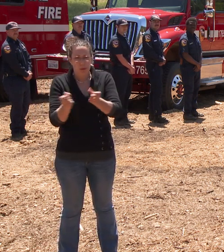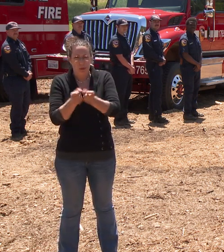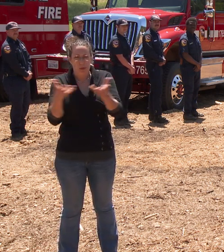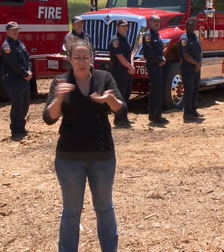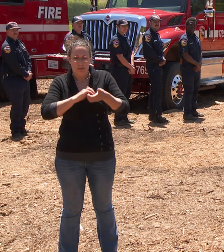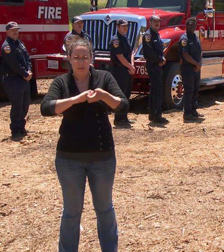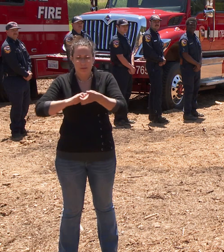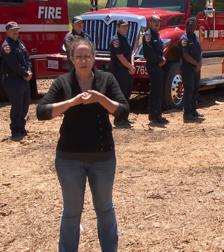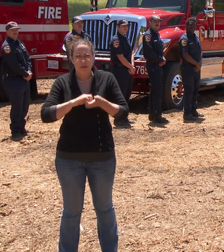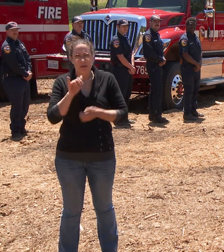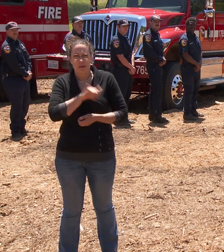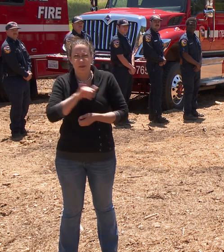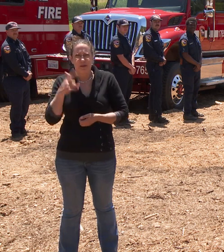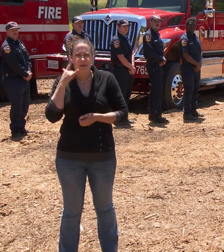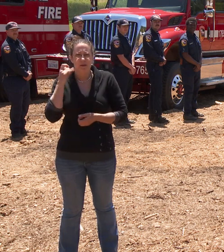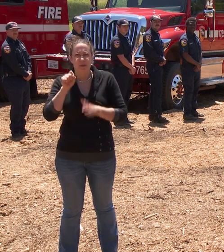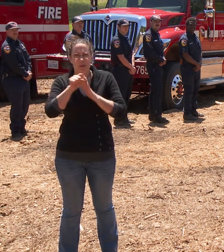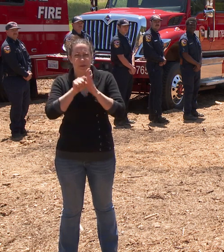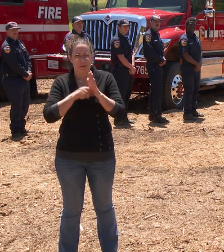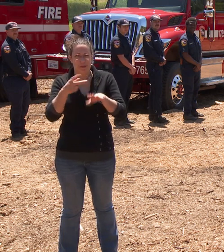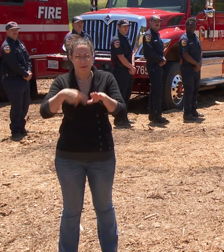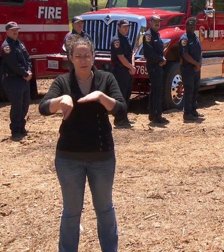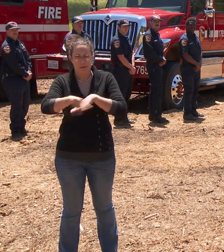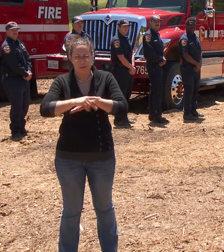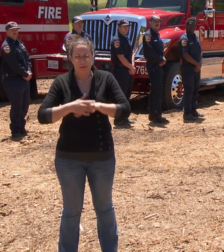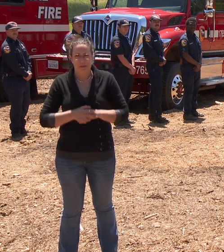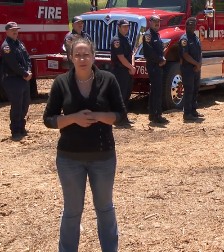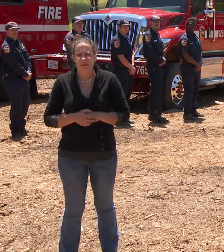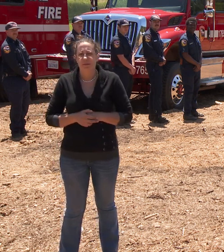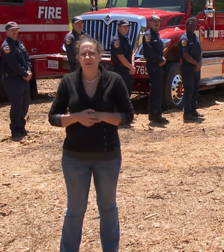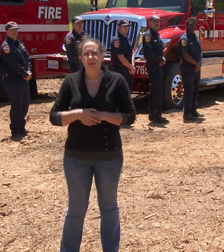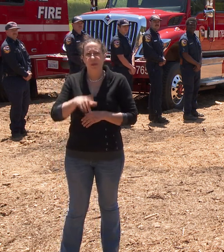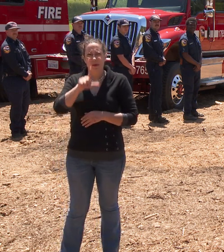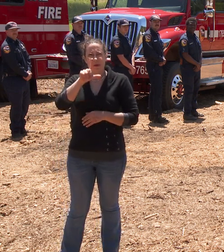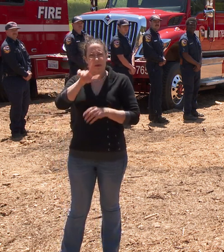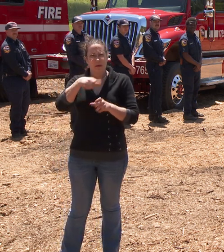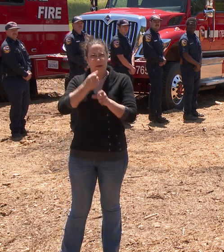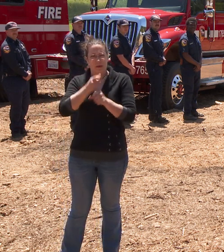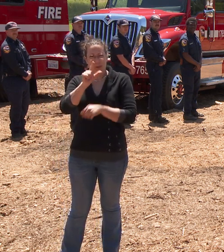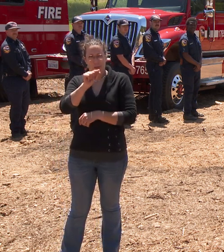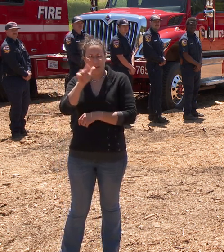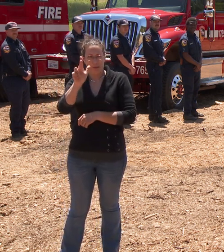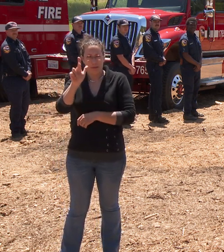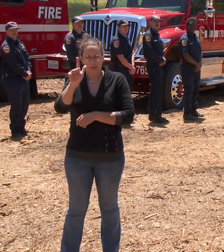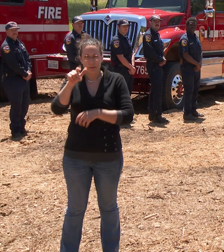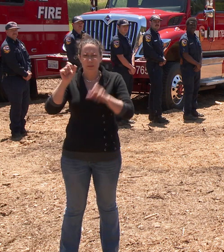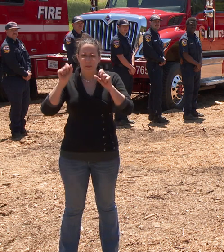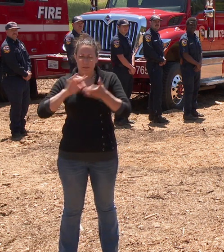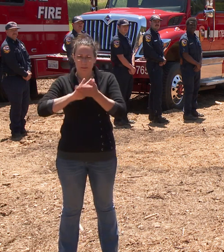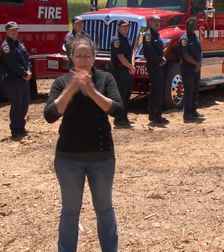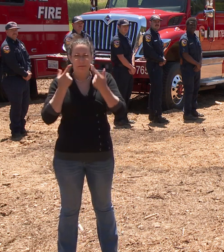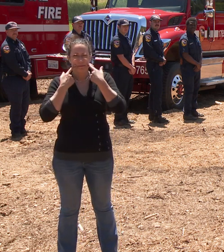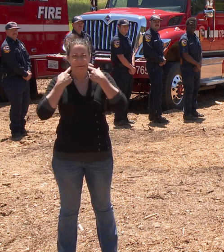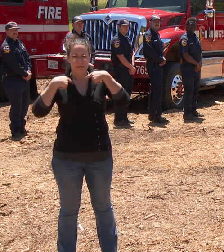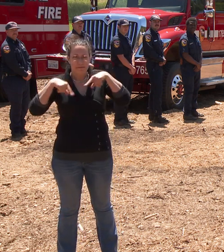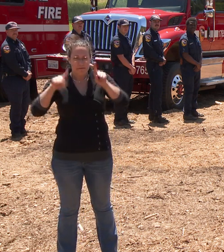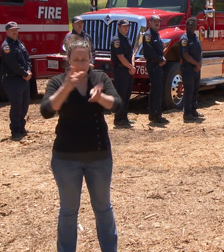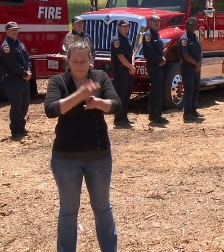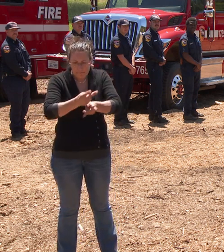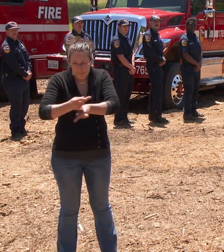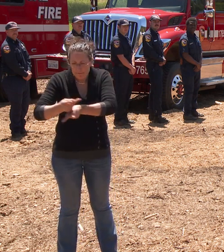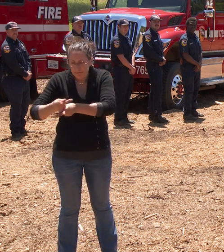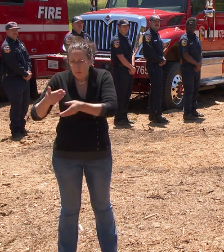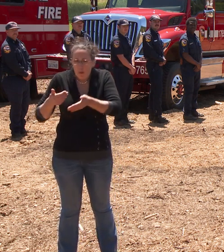partners like California State Parks. In 2023 we were able to successfully treat nearly 1